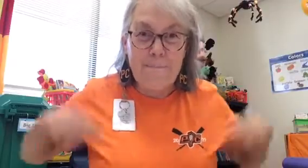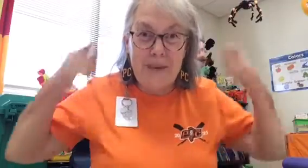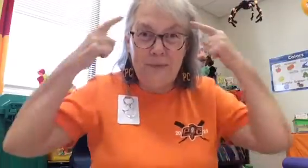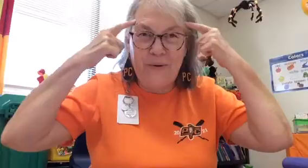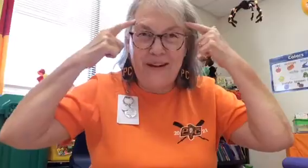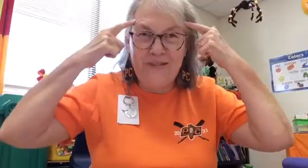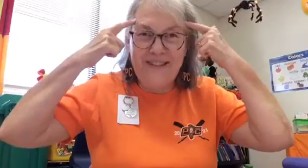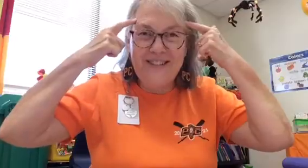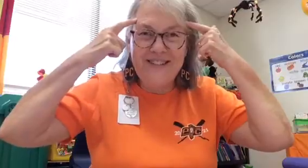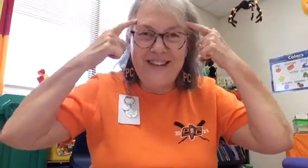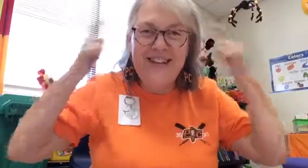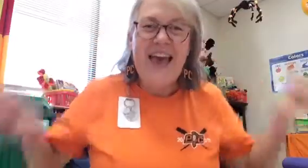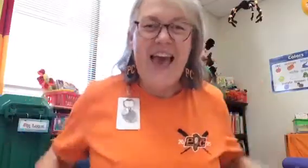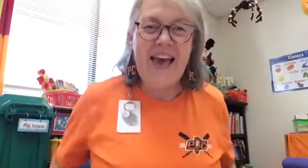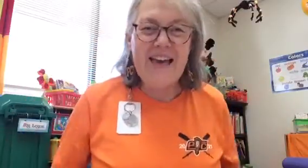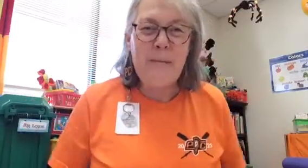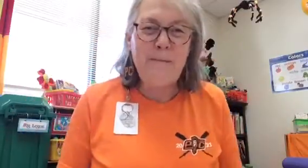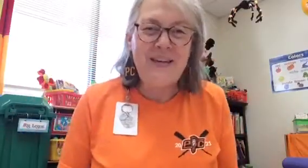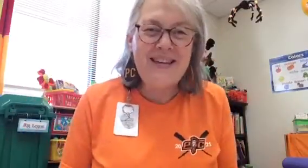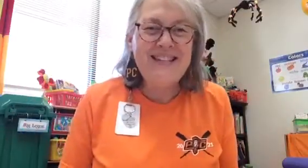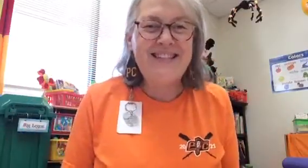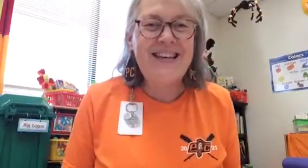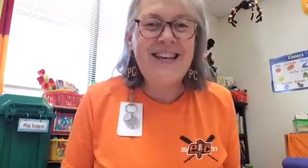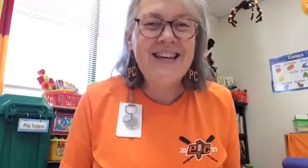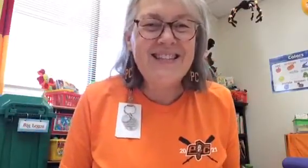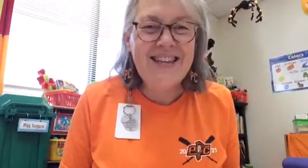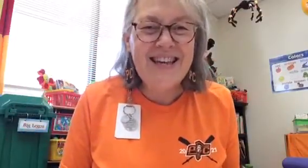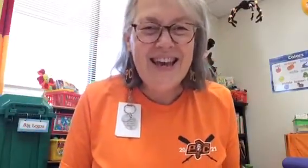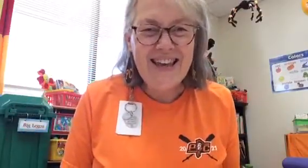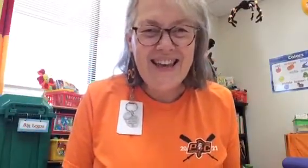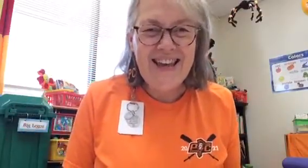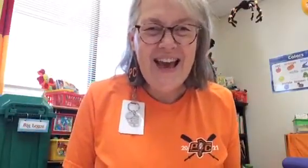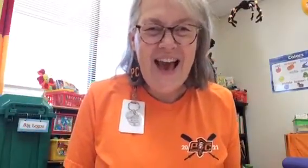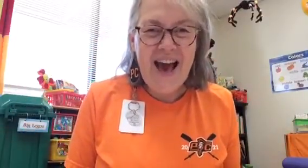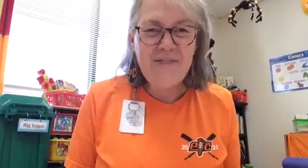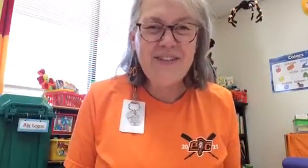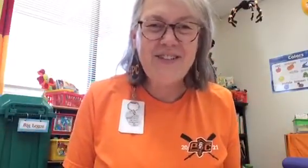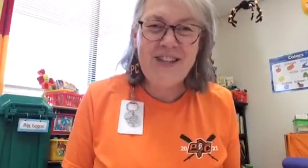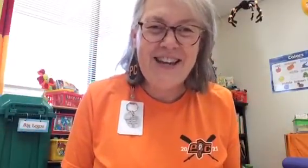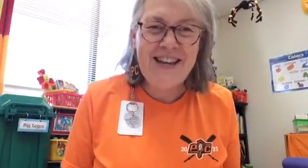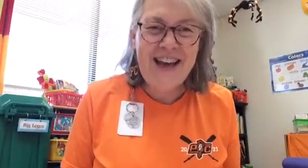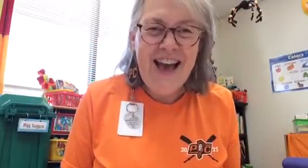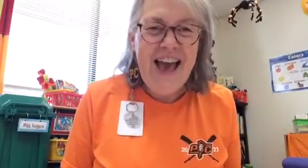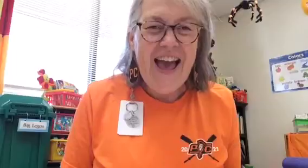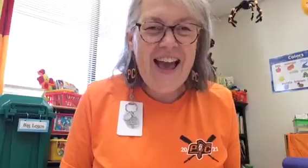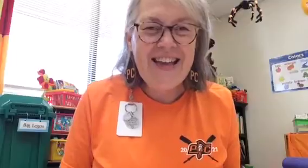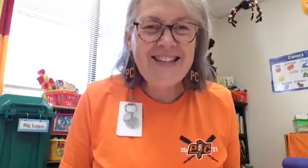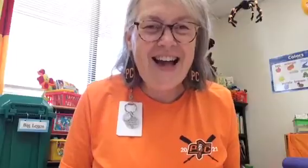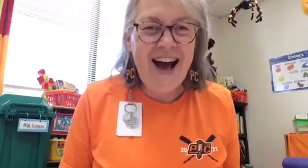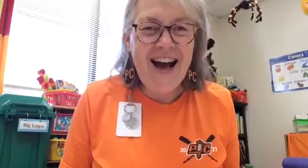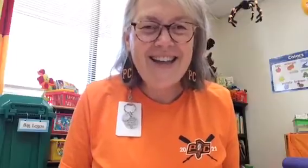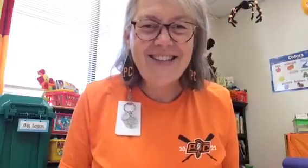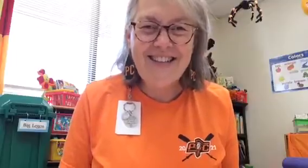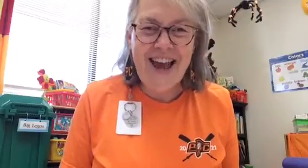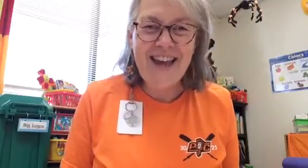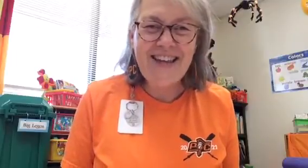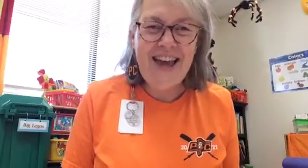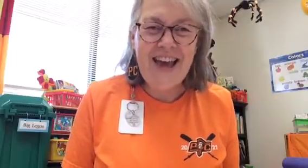Memory. You can do it. A, B, C, D, E, F, G, H, I, J, K,